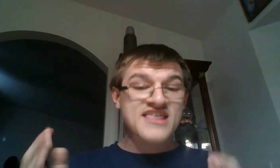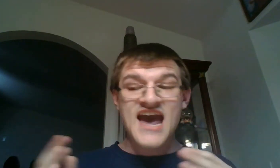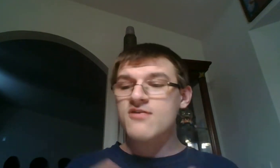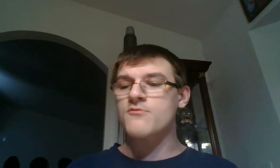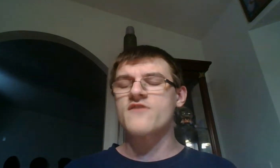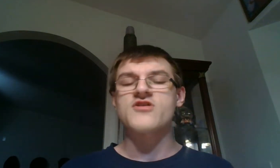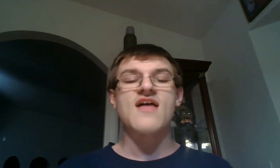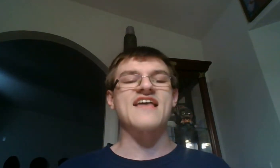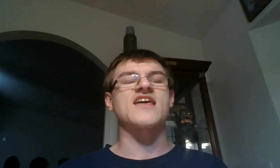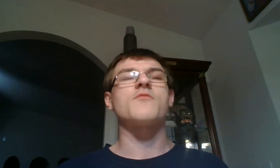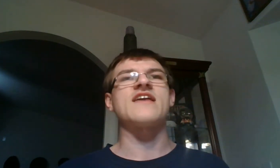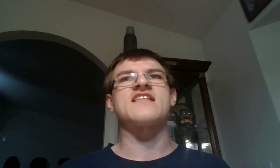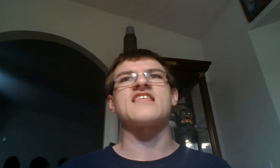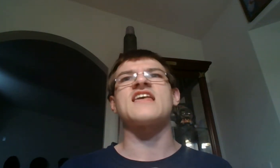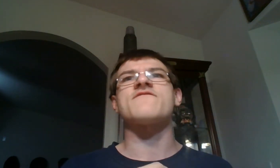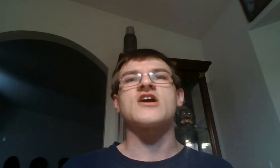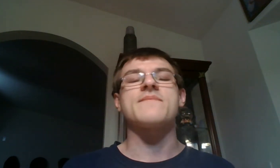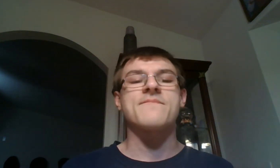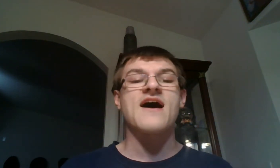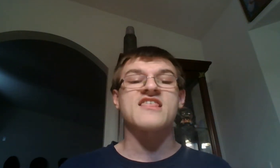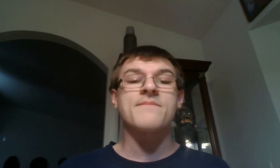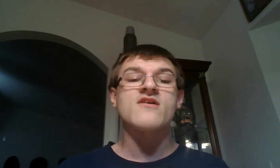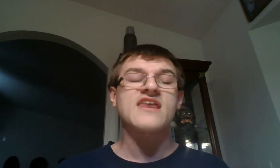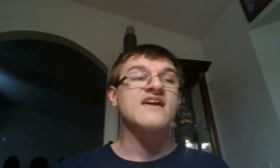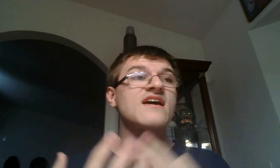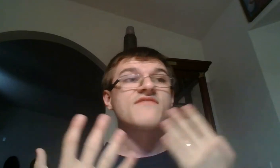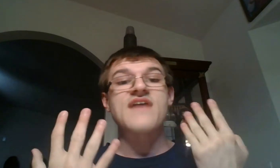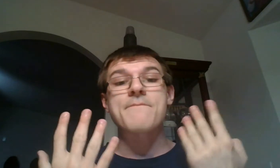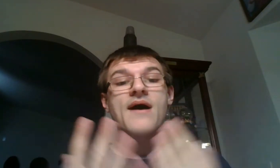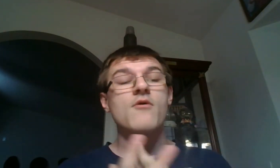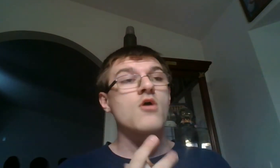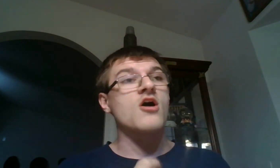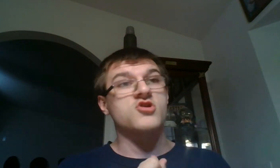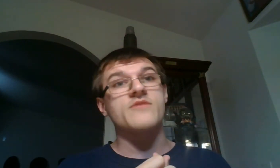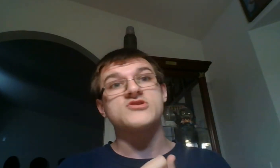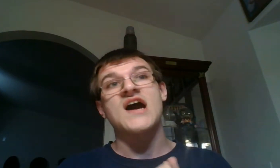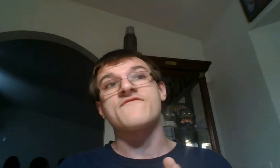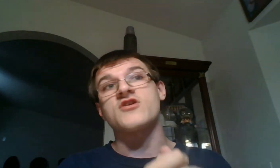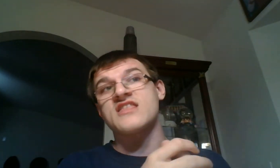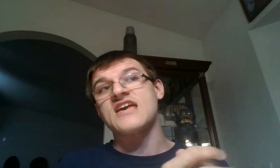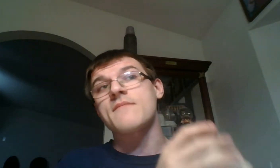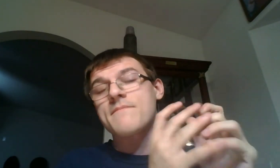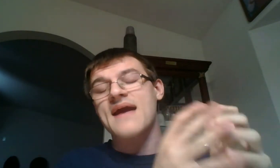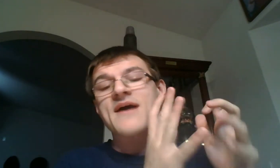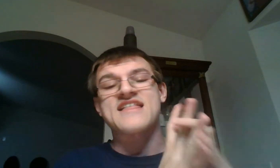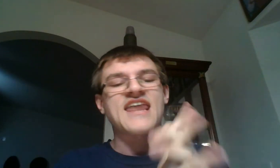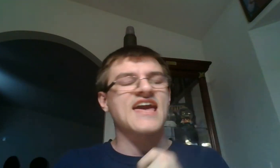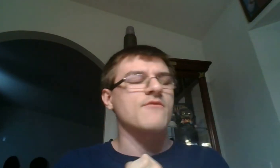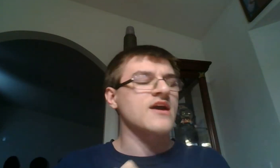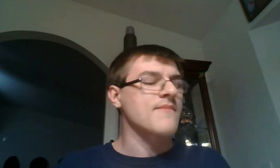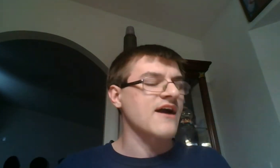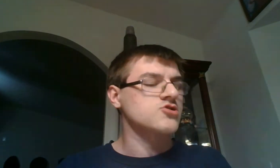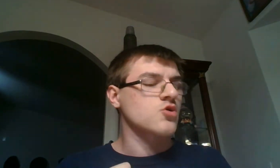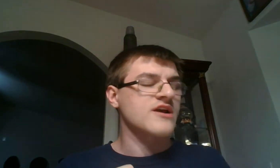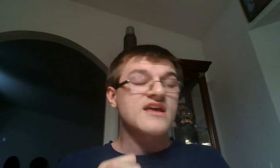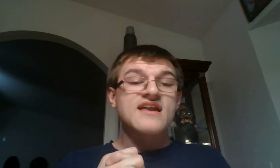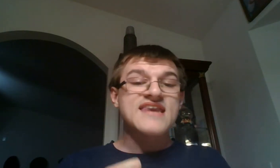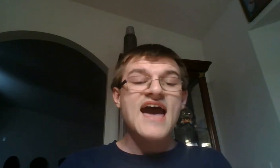has been room for the last couple of weeks and this is a very big possibility that Bubba Walsh could be driving for a team made by Denny Hamlin and Michael Jordan. Now,